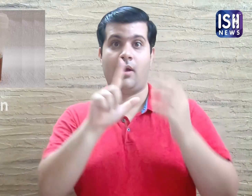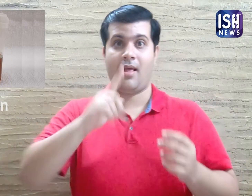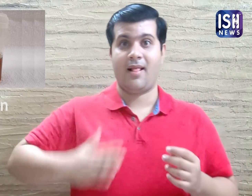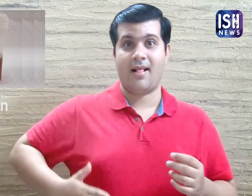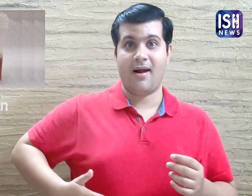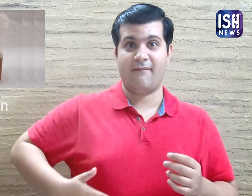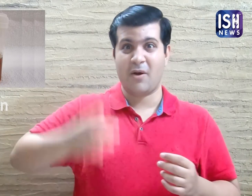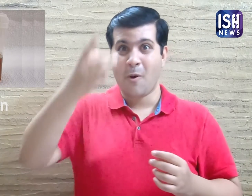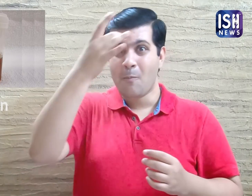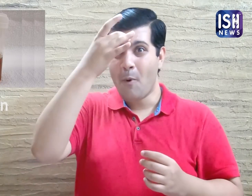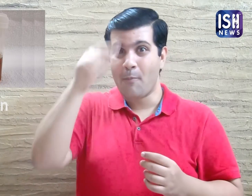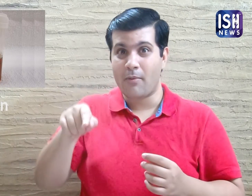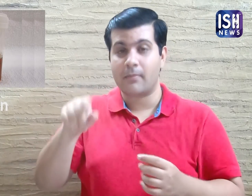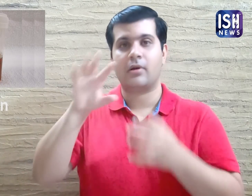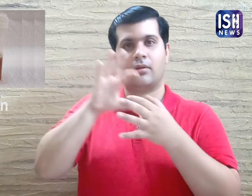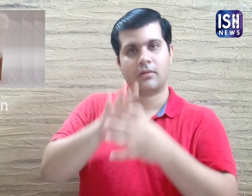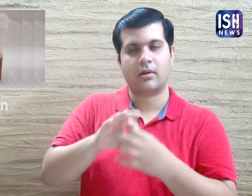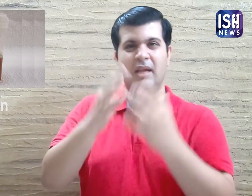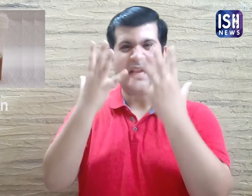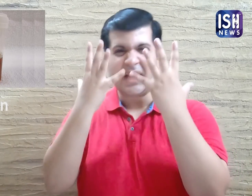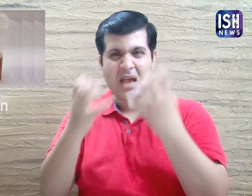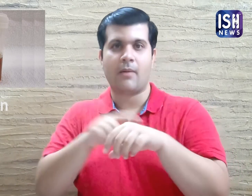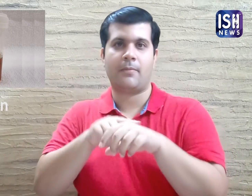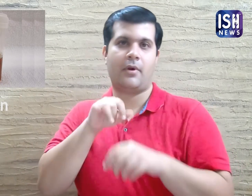20. Dark brown urine may be because of liver problems.